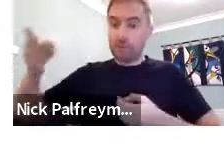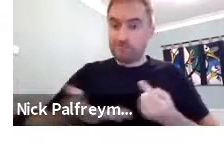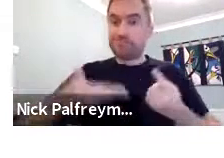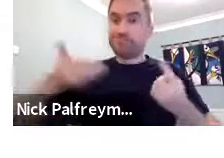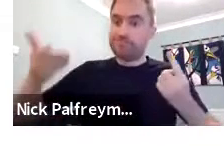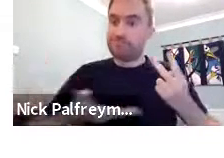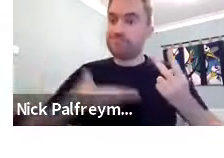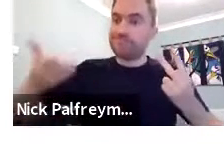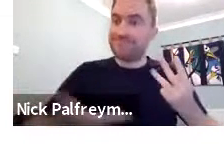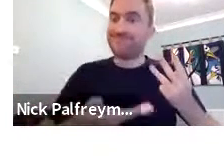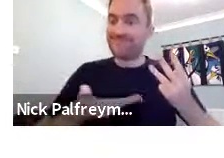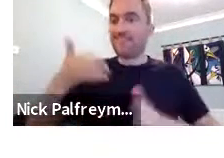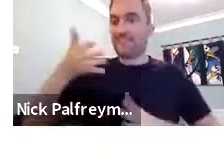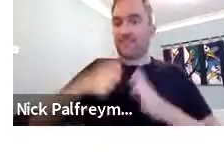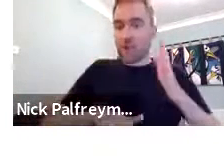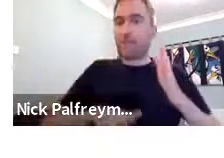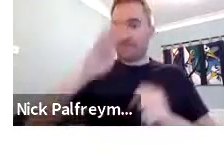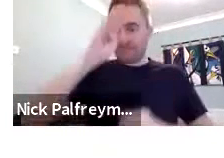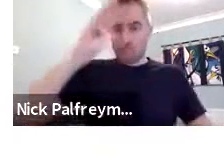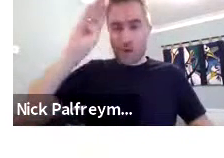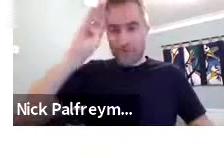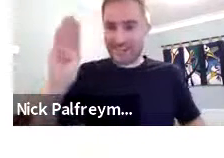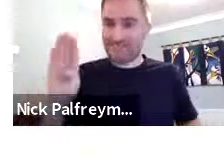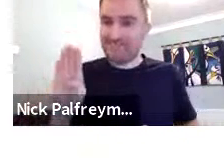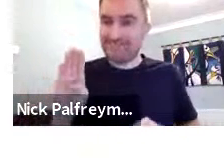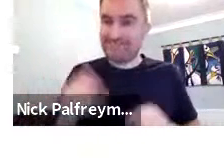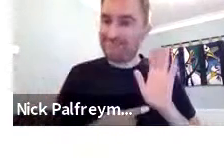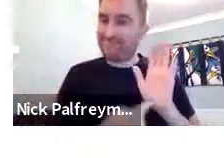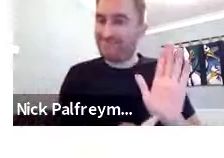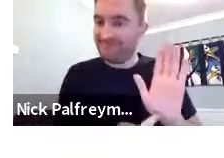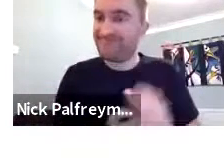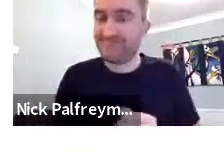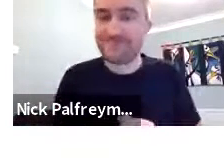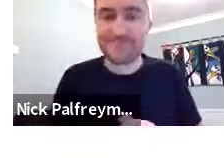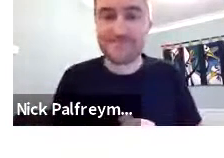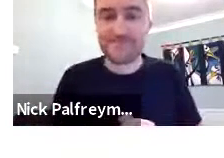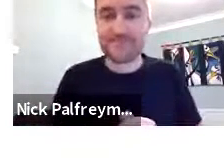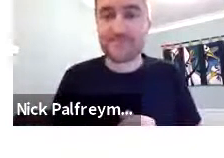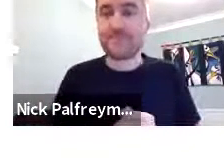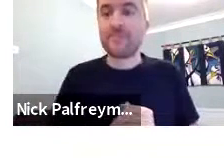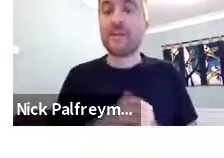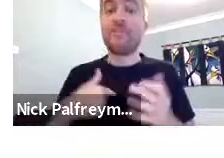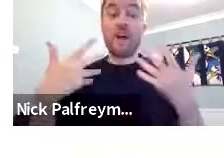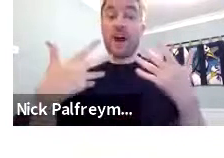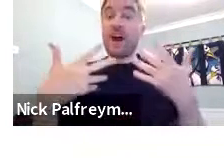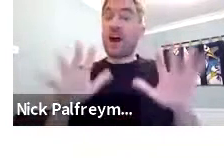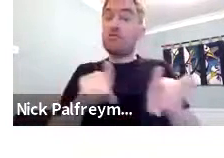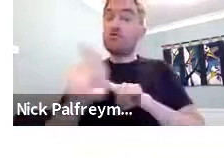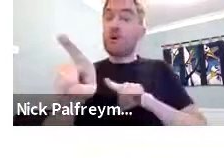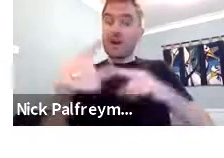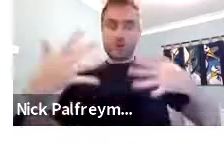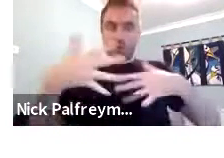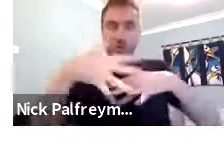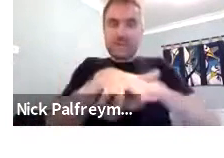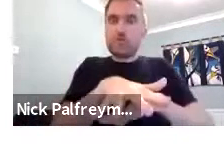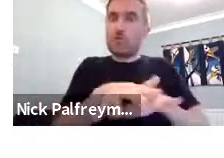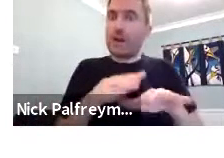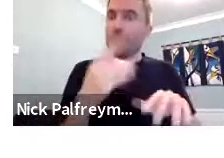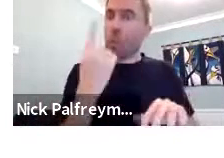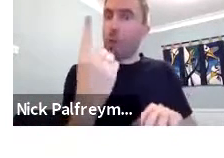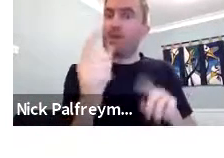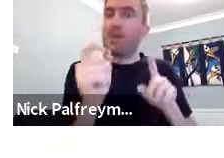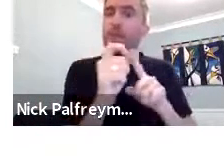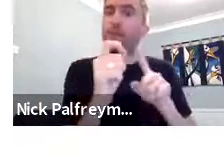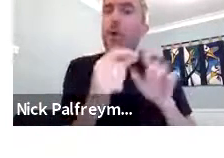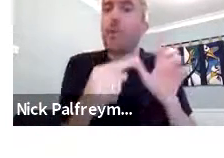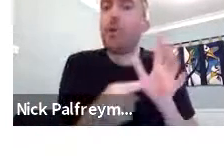and opinions, which I've managed to capture. So I would like to introduce Mohammed to you and